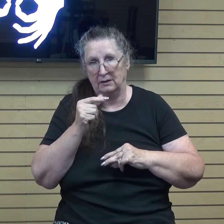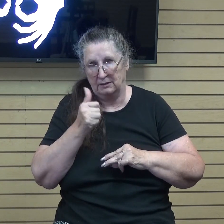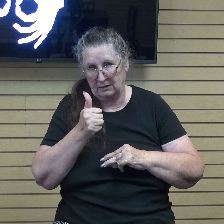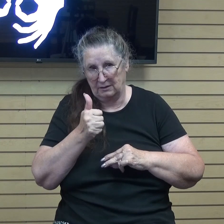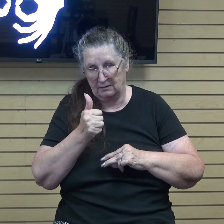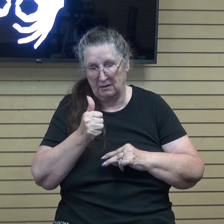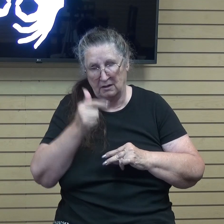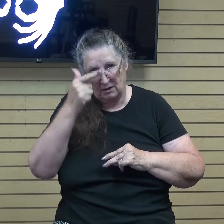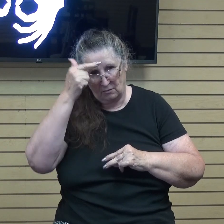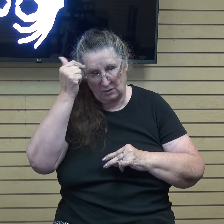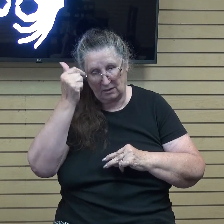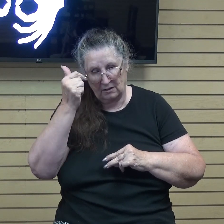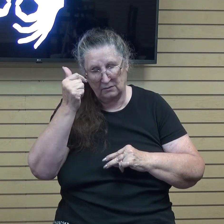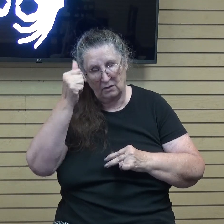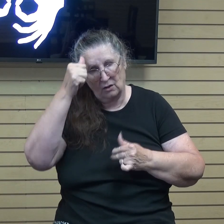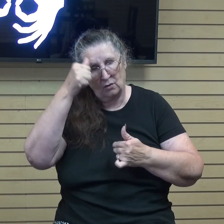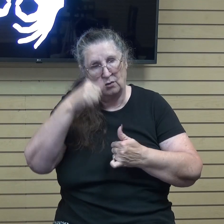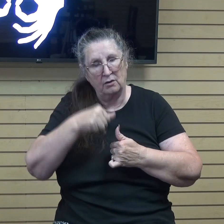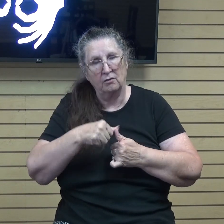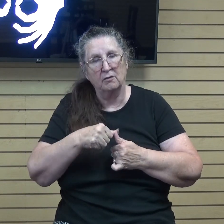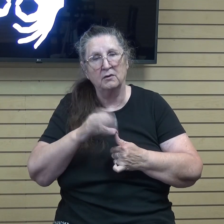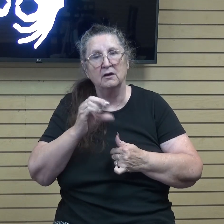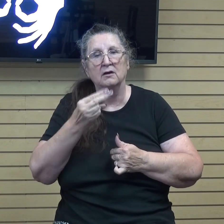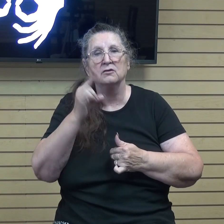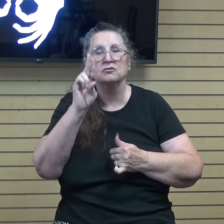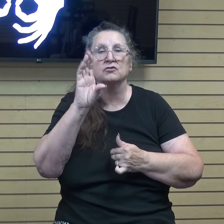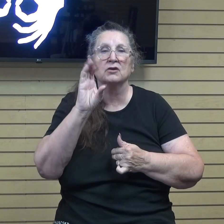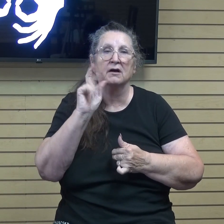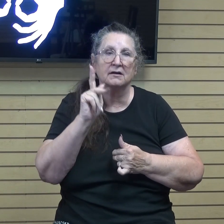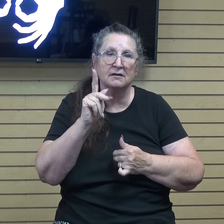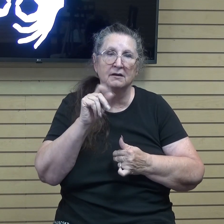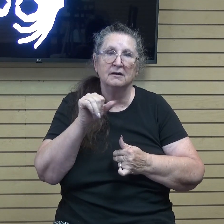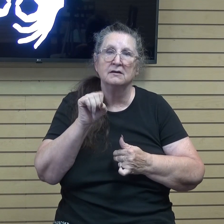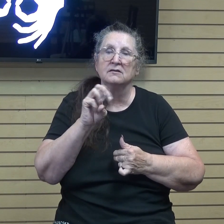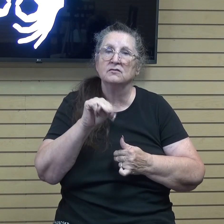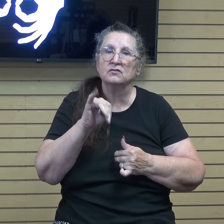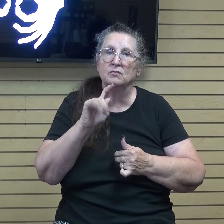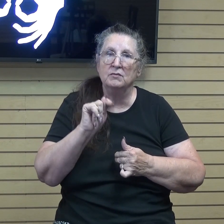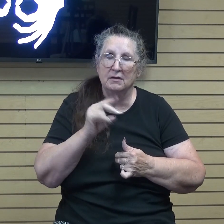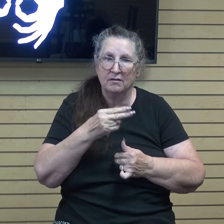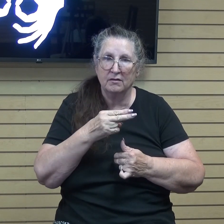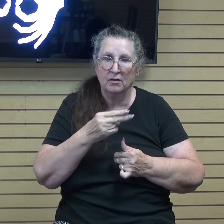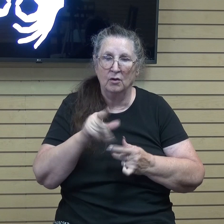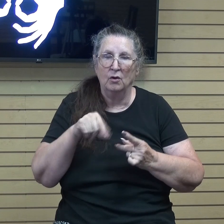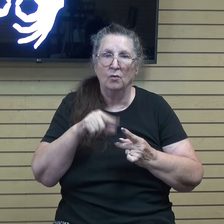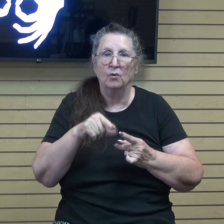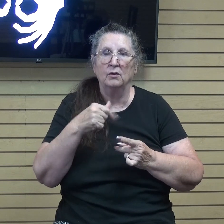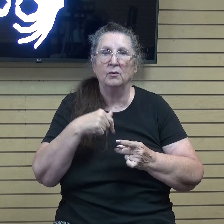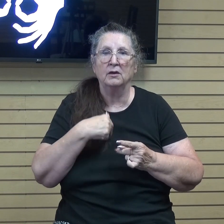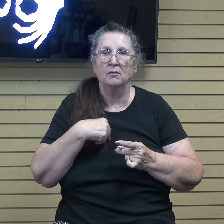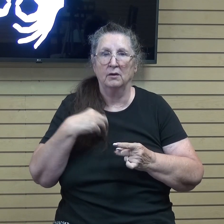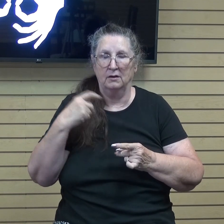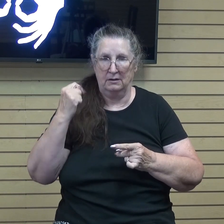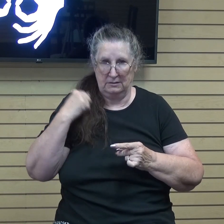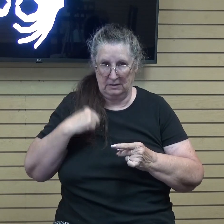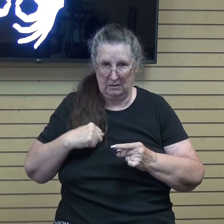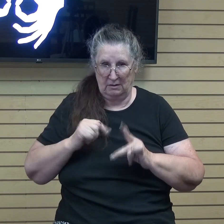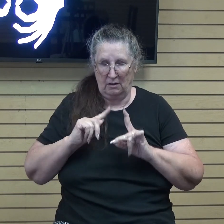we remembered Chuck Smith and when we were teenagers we would go to the big